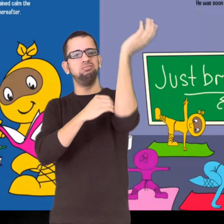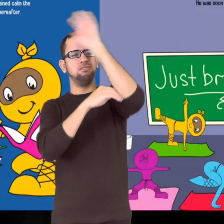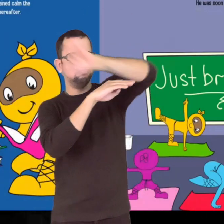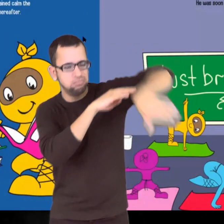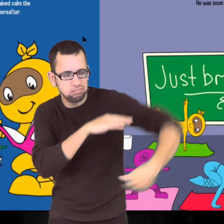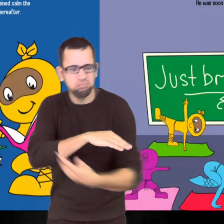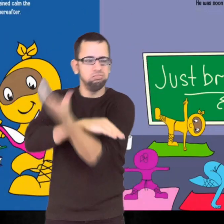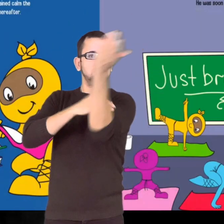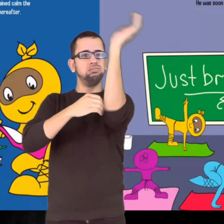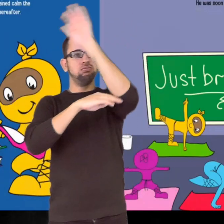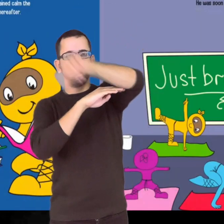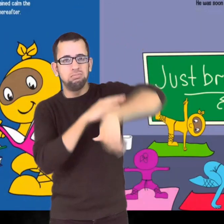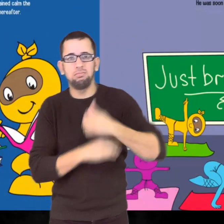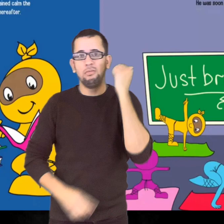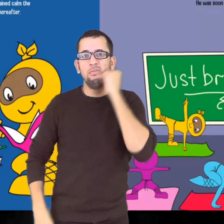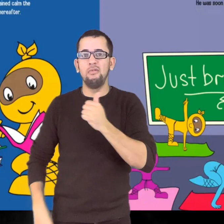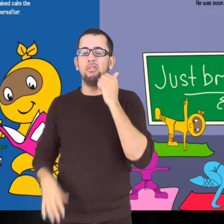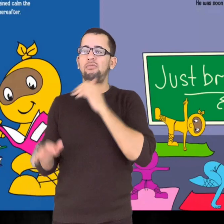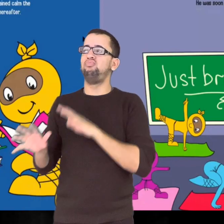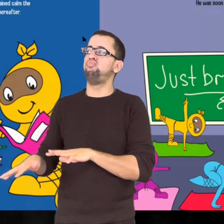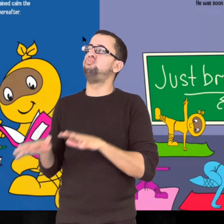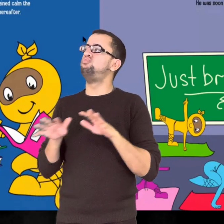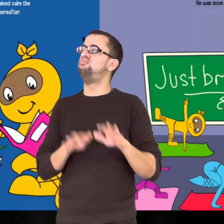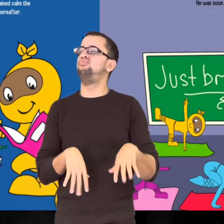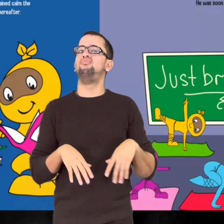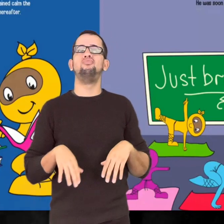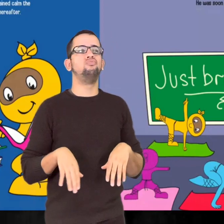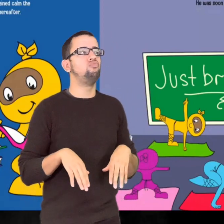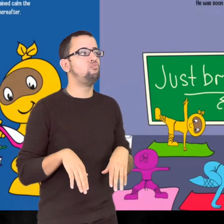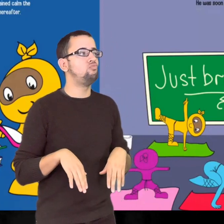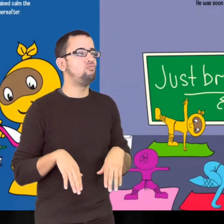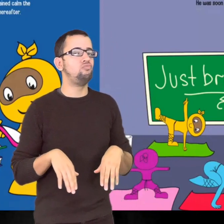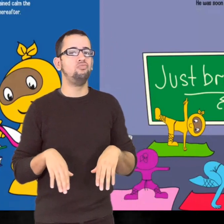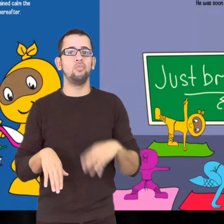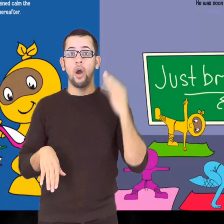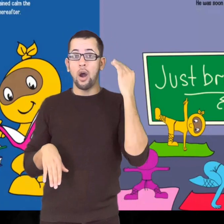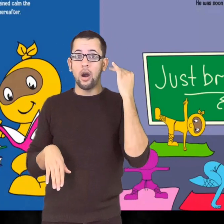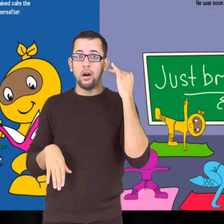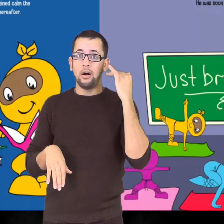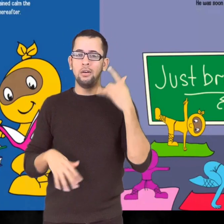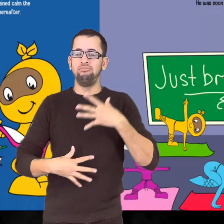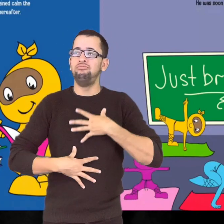He was soon known as the calmest ninja of all.